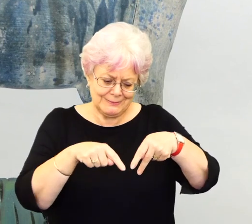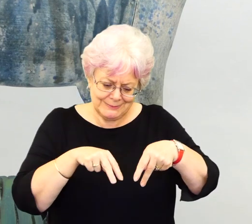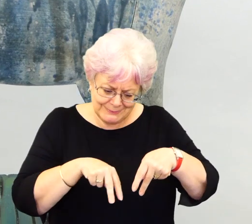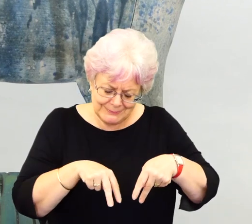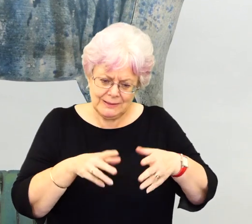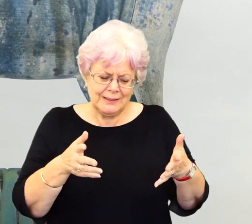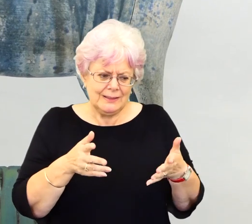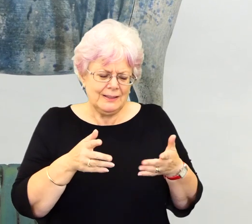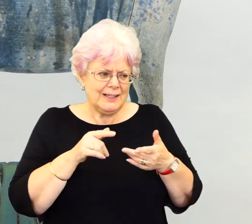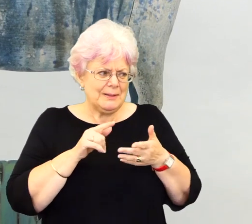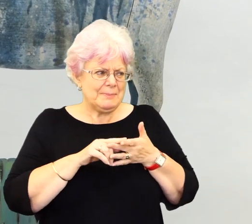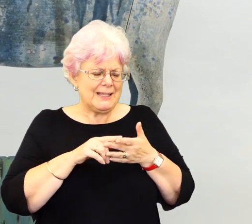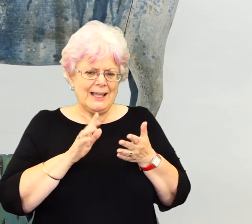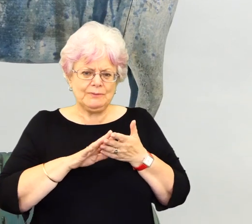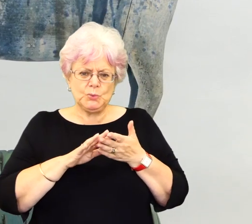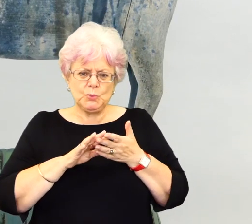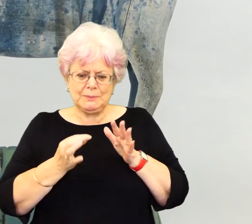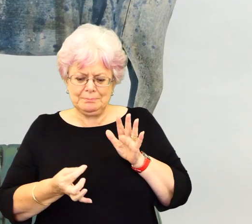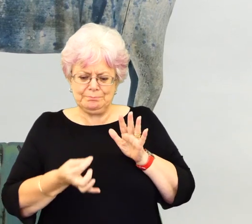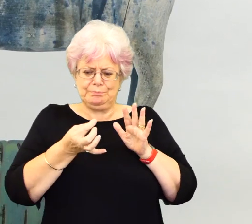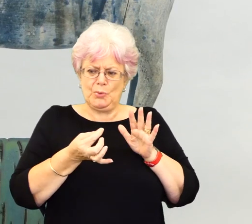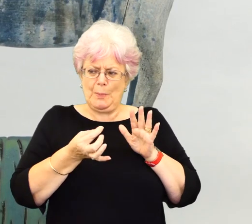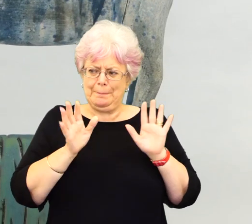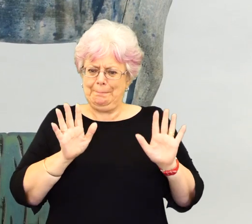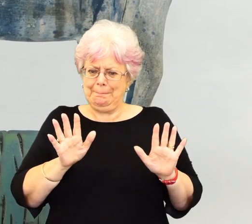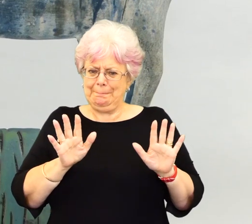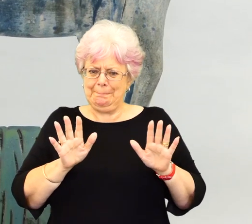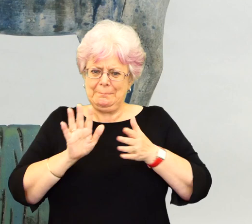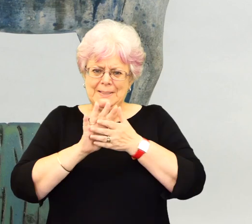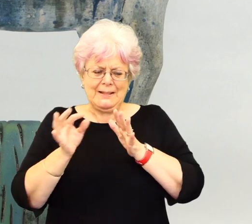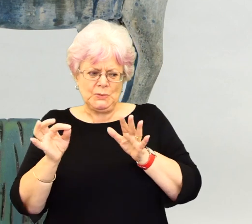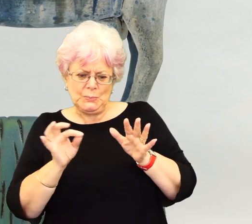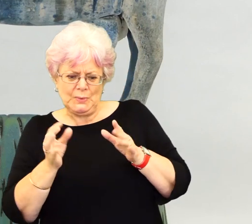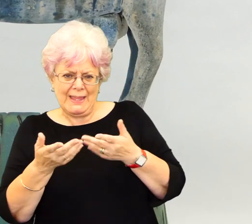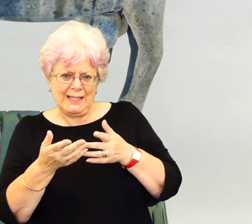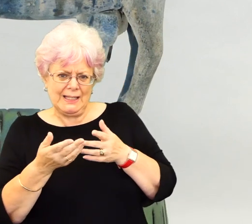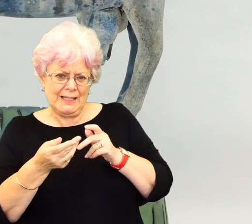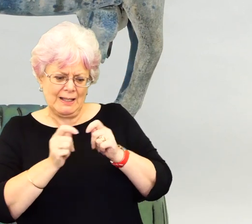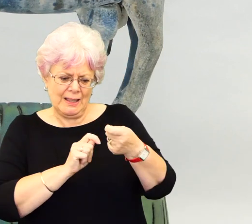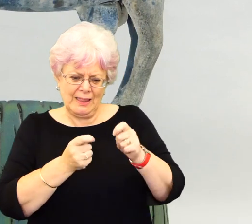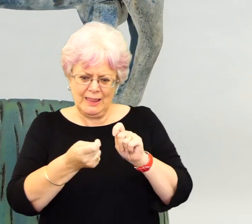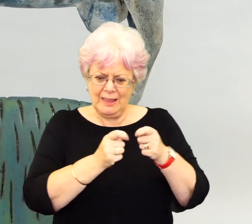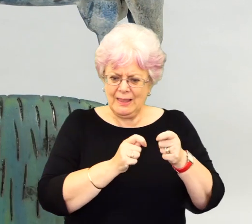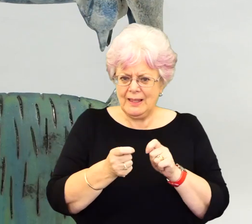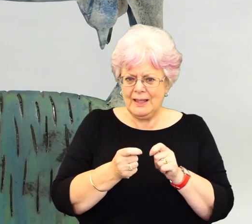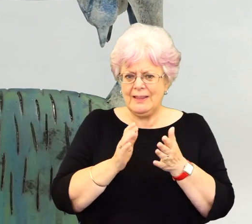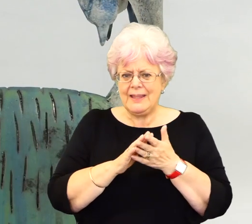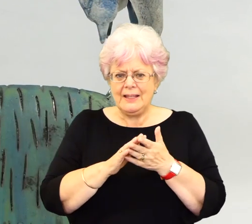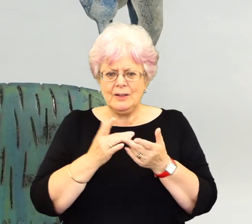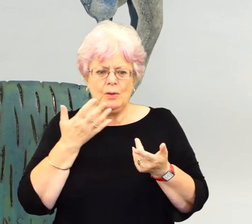I'd finished that, by putting a little prop underneath the legs, you can, you can then have animals legs, and you can model it around there, and when it